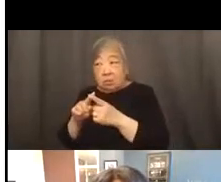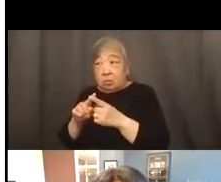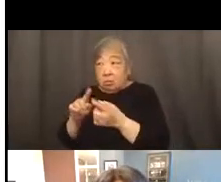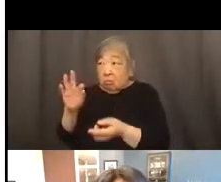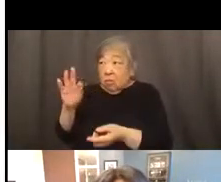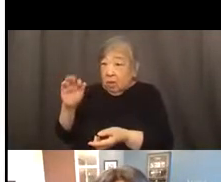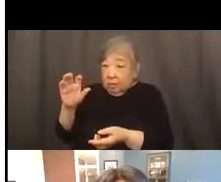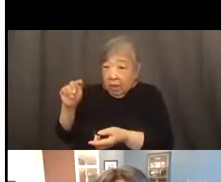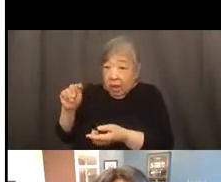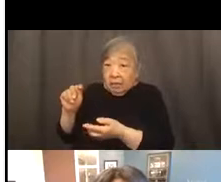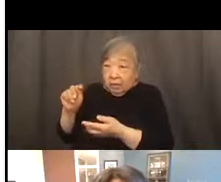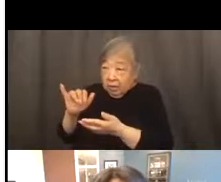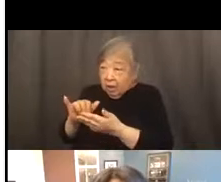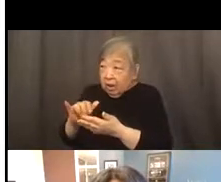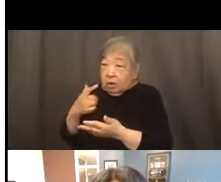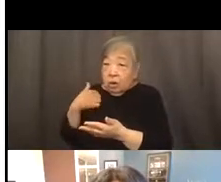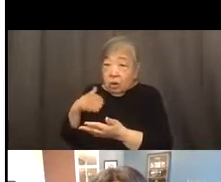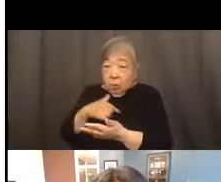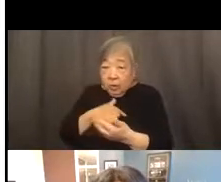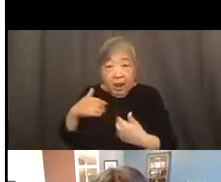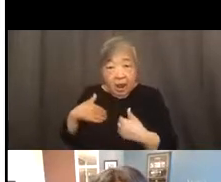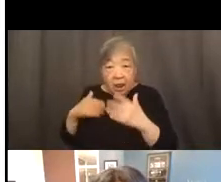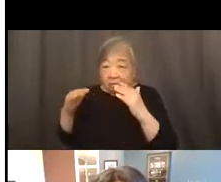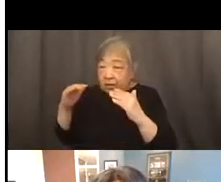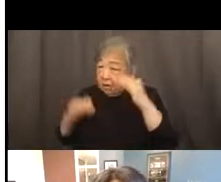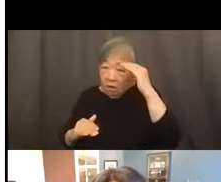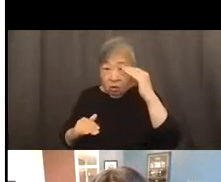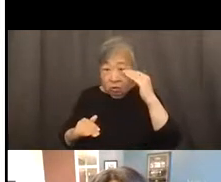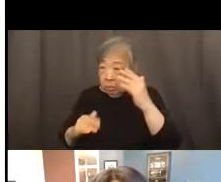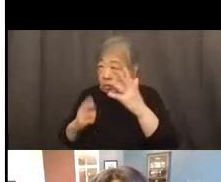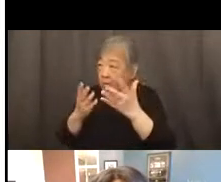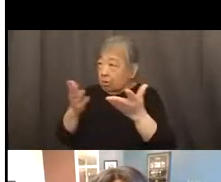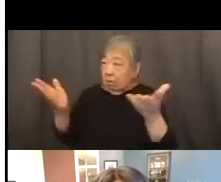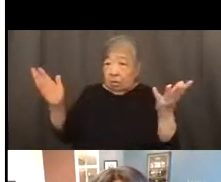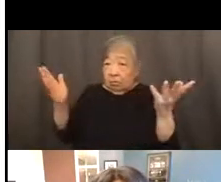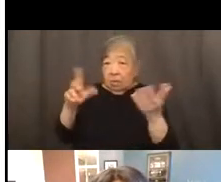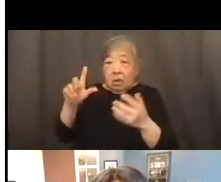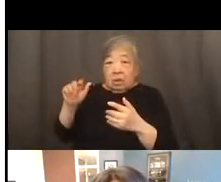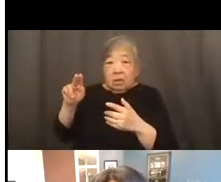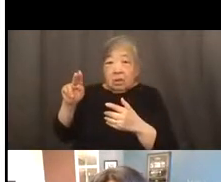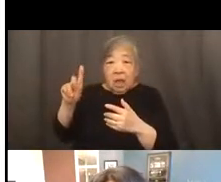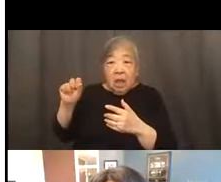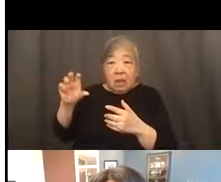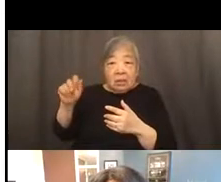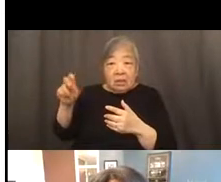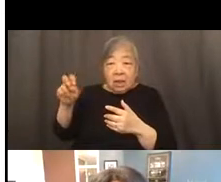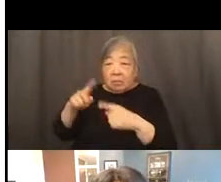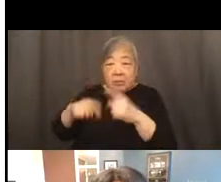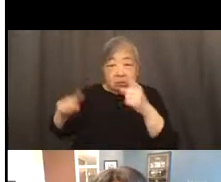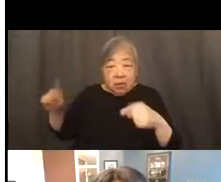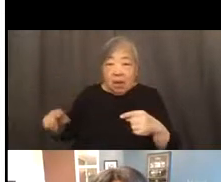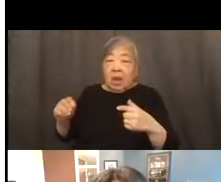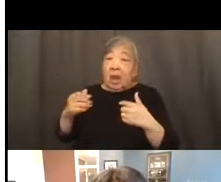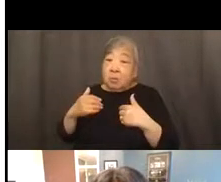we have an inequitable landscape. And that we live in a society that we deeply